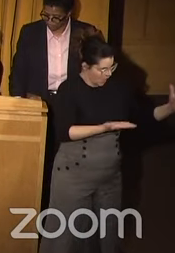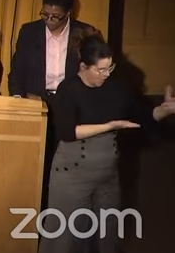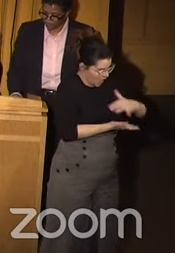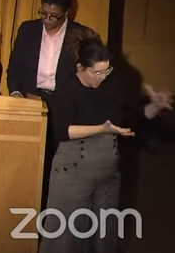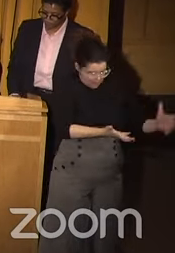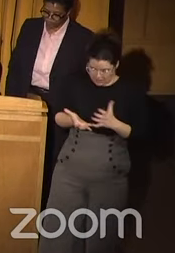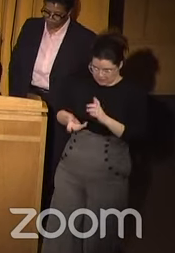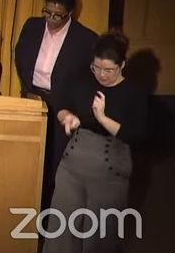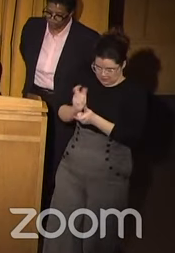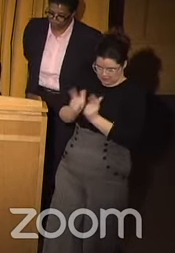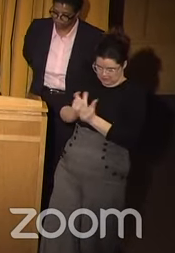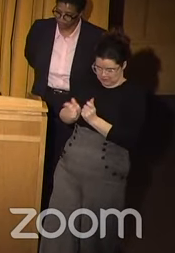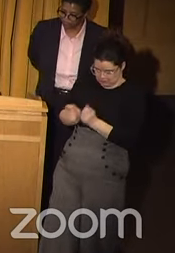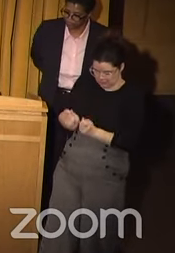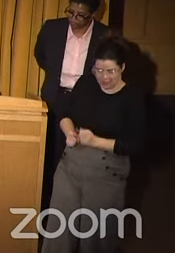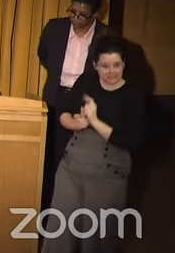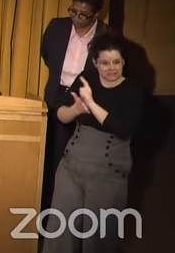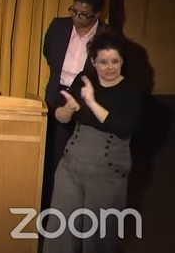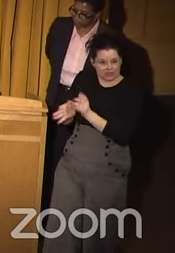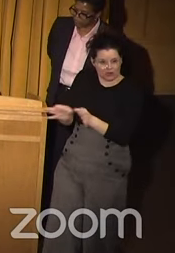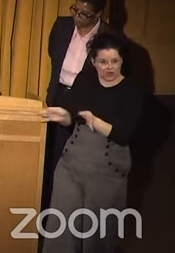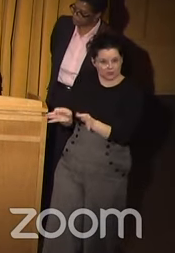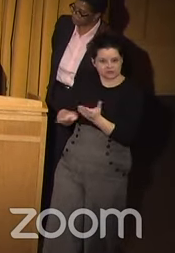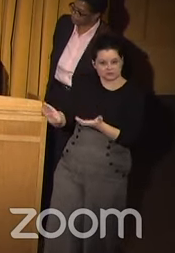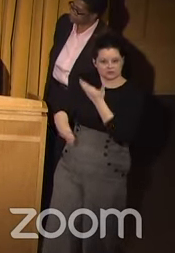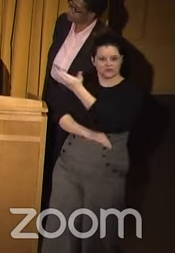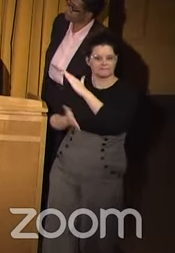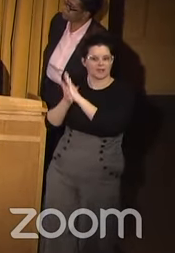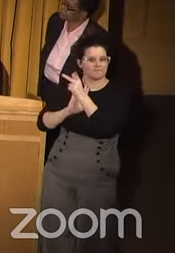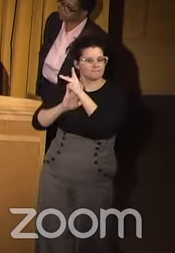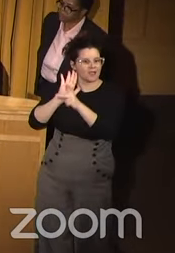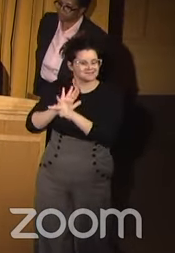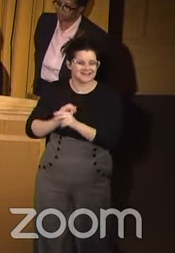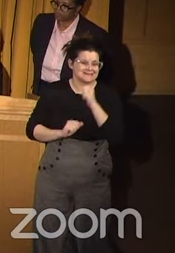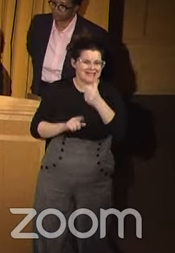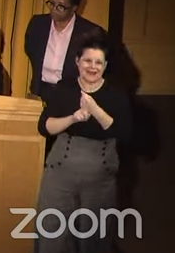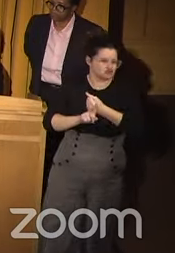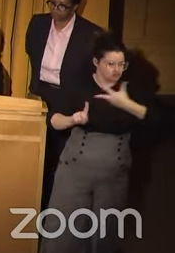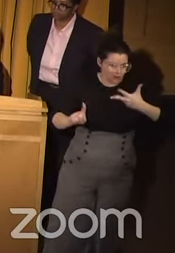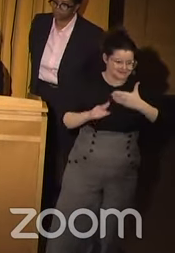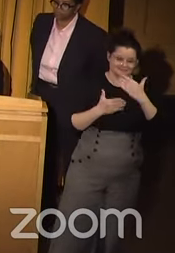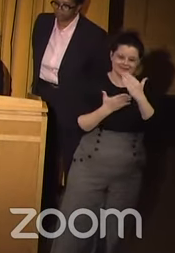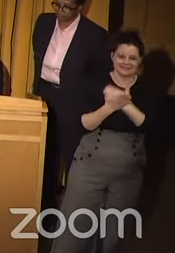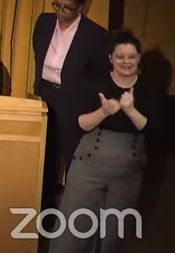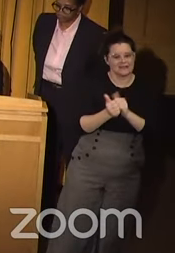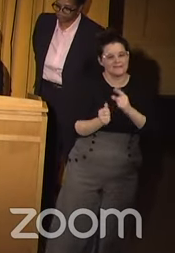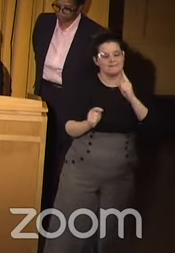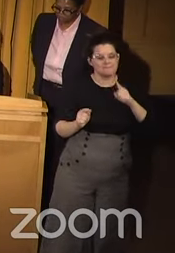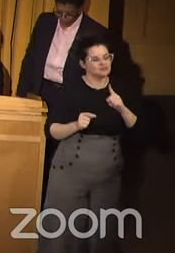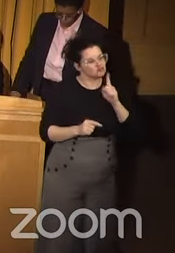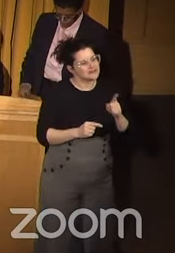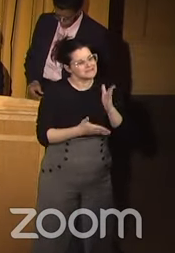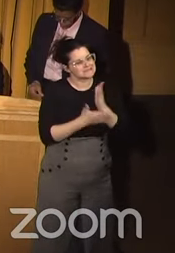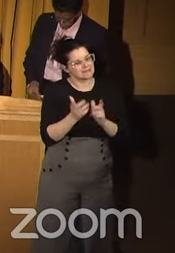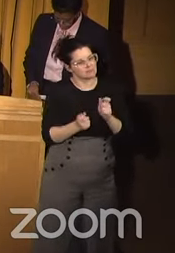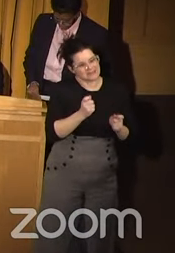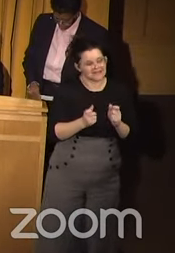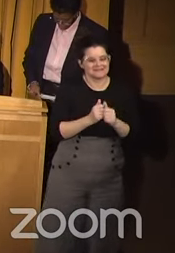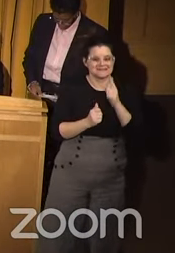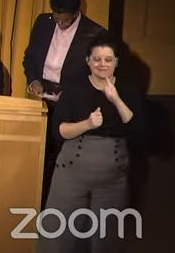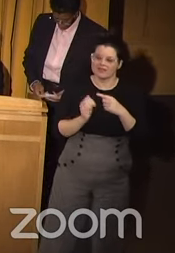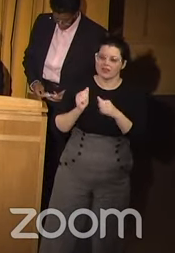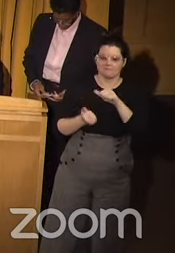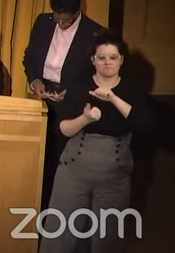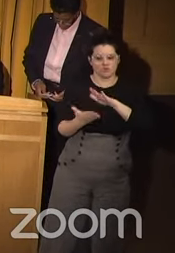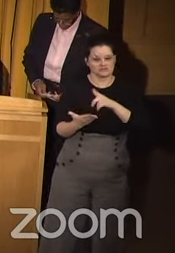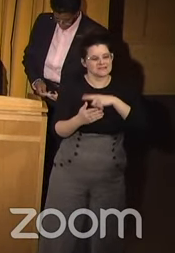turn it into legalese and put it into policy? Not an exhaustive list, but really just modalities that we've used in the past depending on